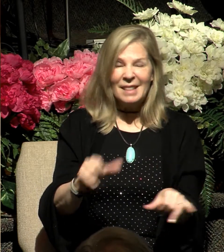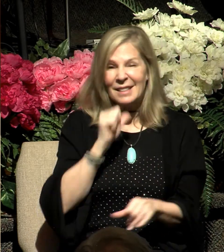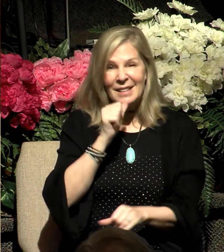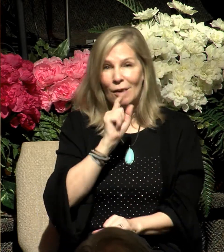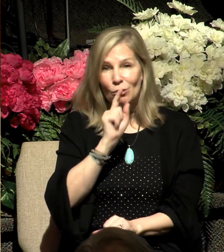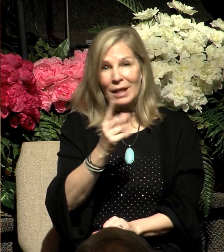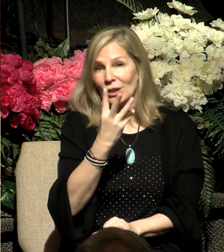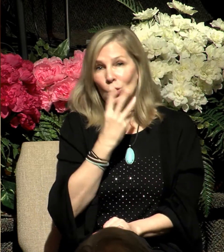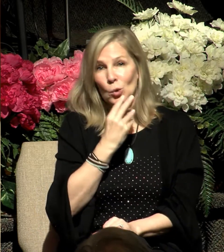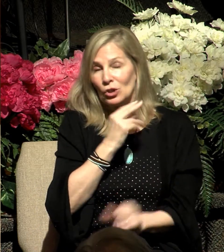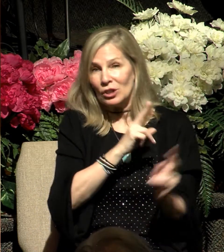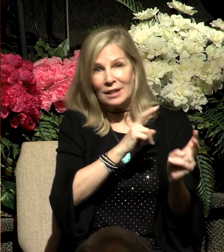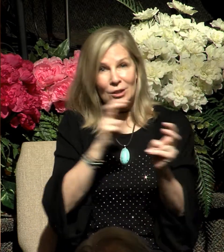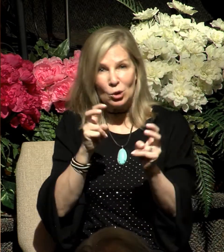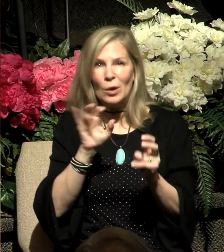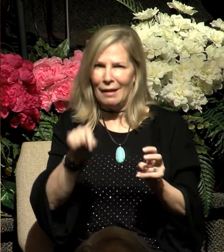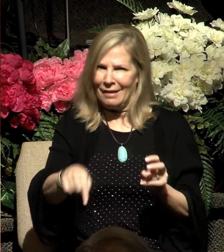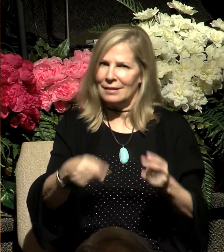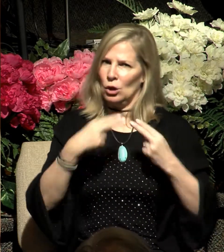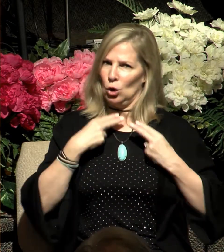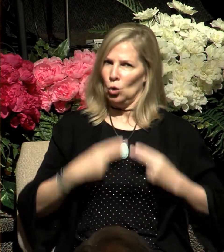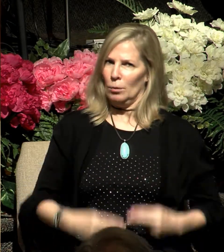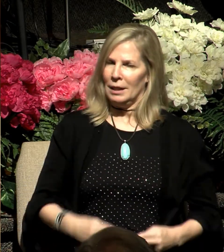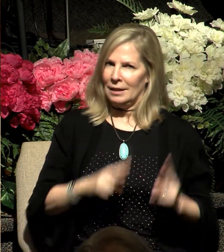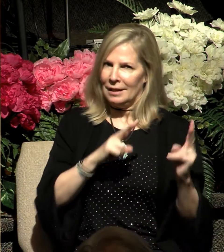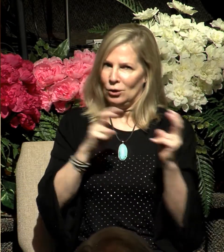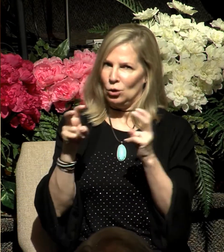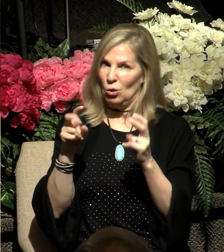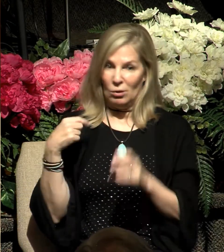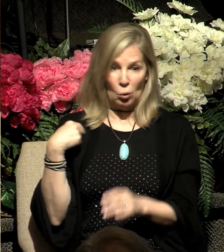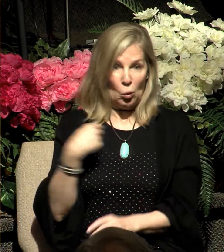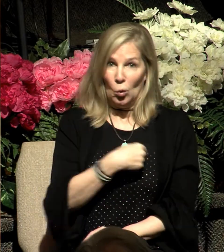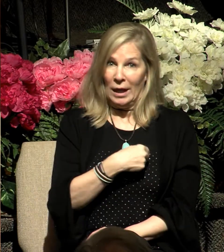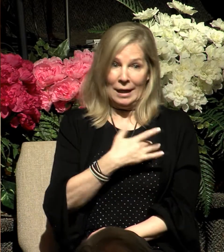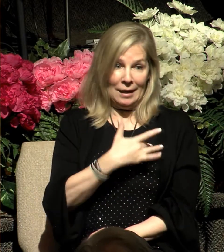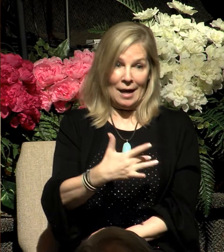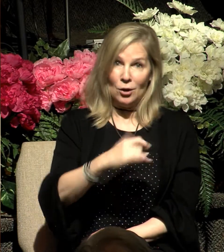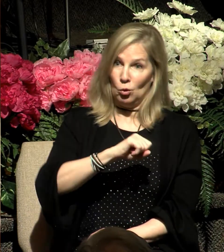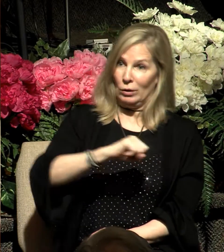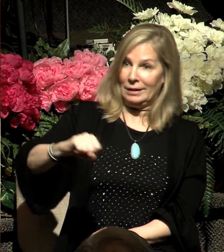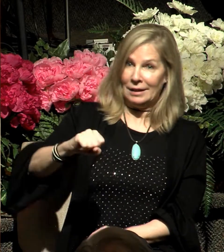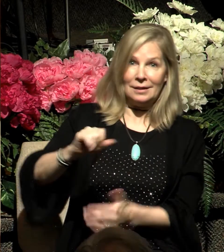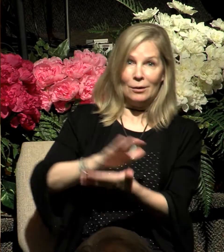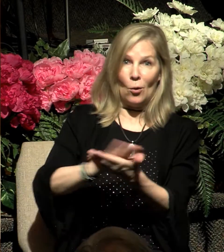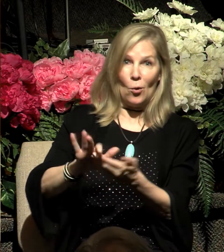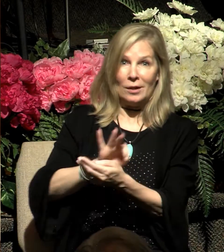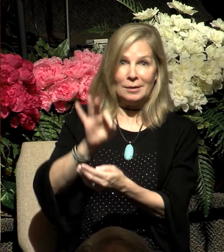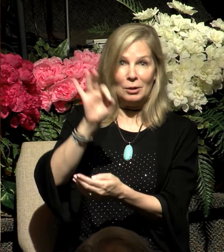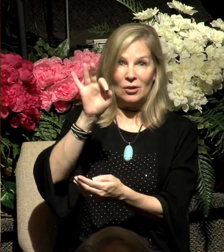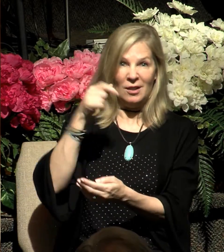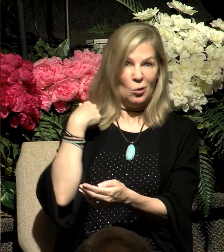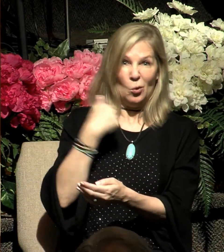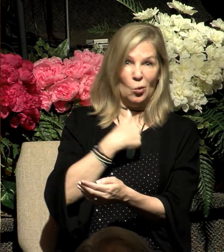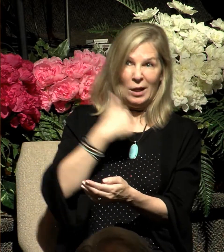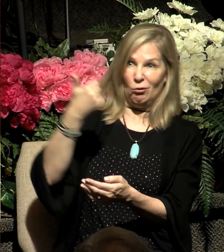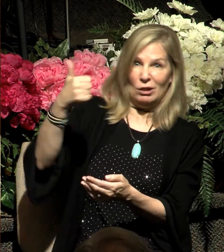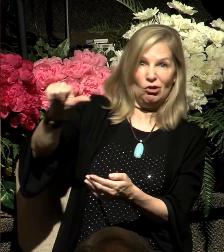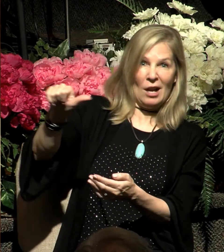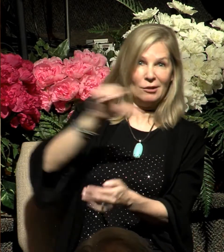This is a human heart issue. We resist the Spirit. We reject Christ for the very same